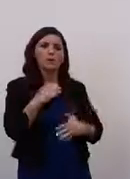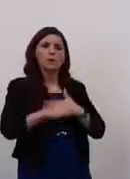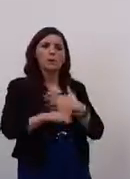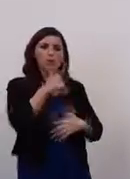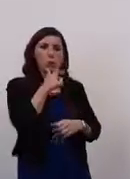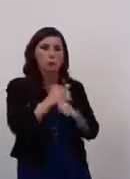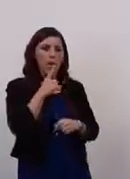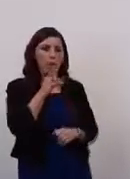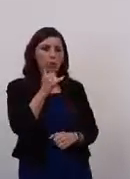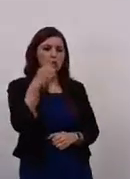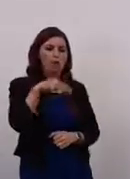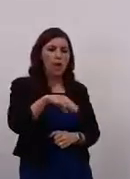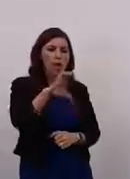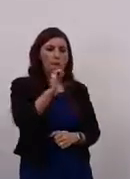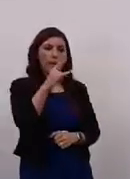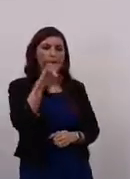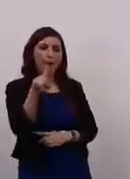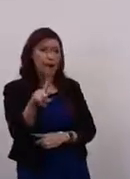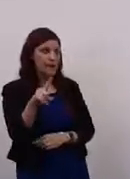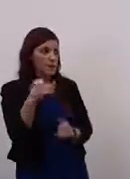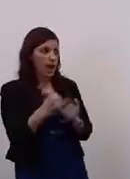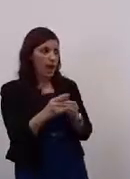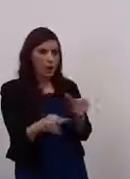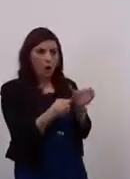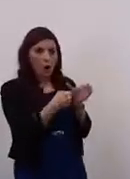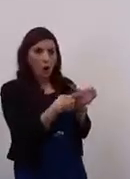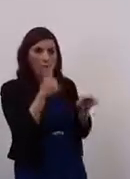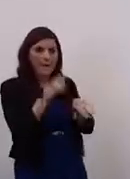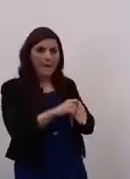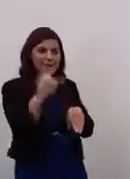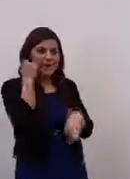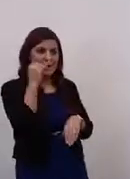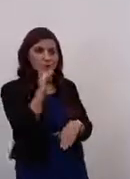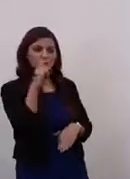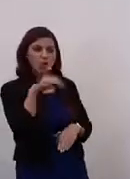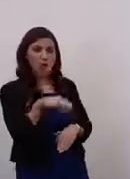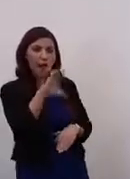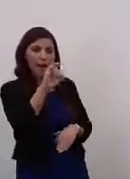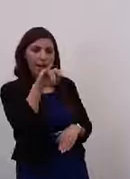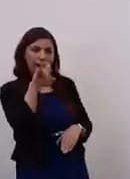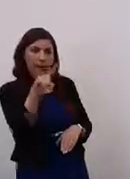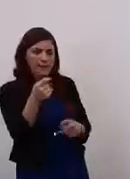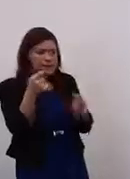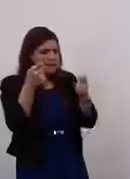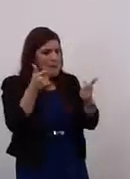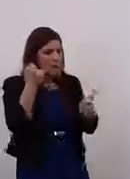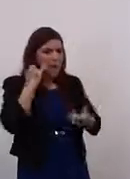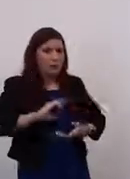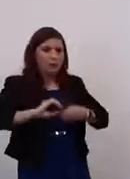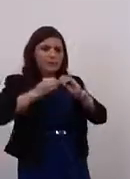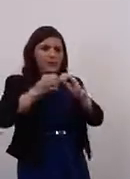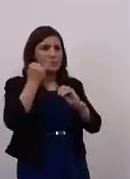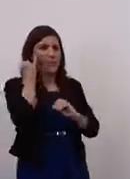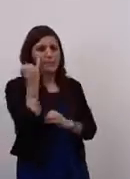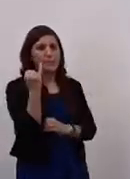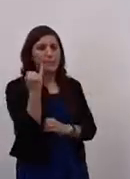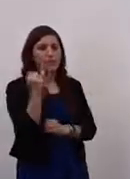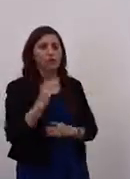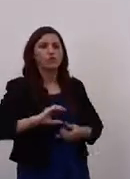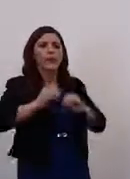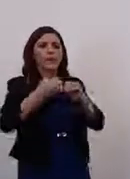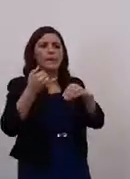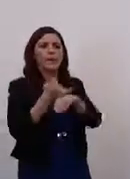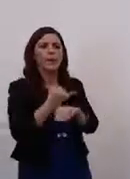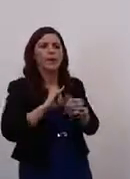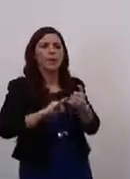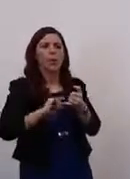the jam card. And like all the best ideas, the jam card is a really simple, innovative idea created by